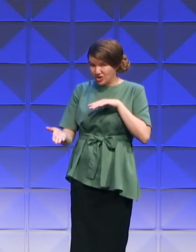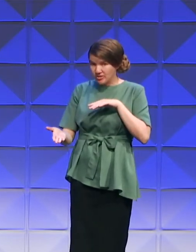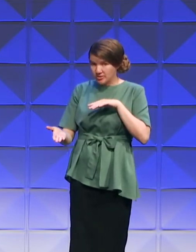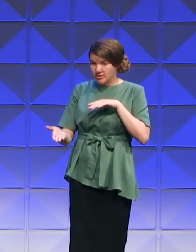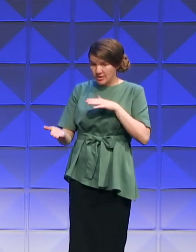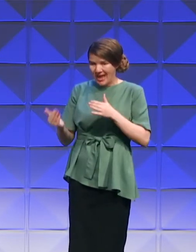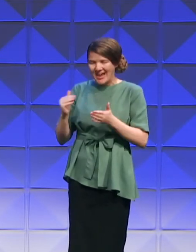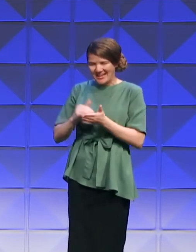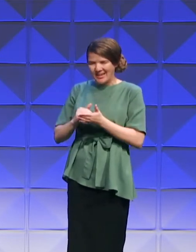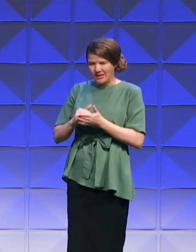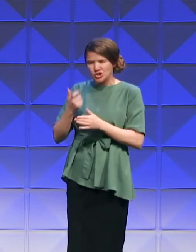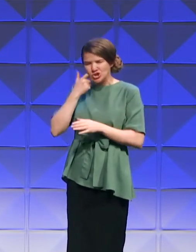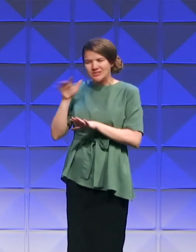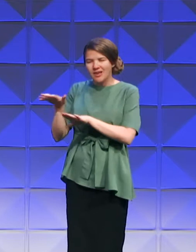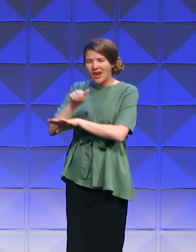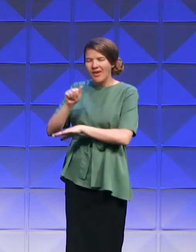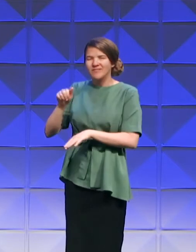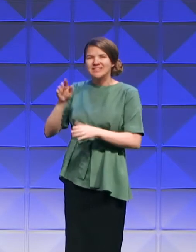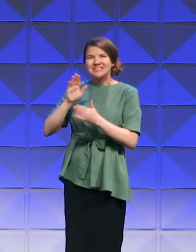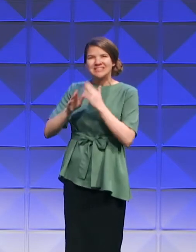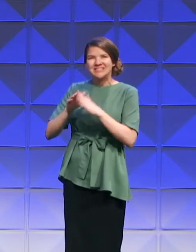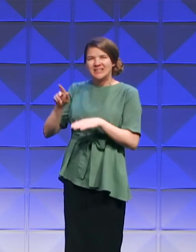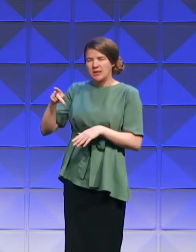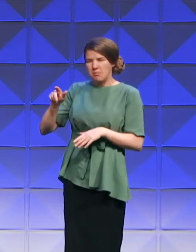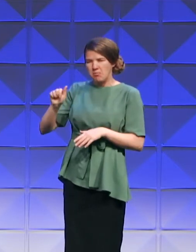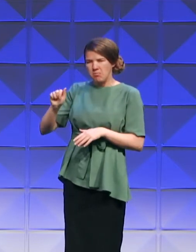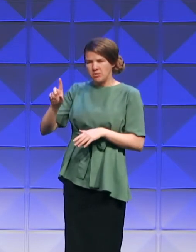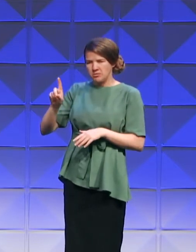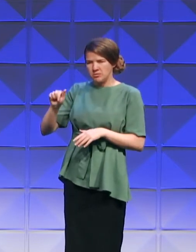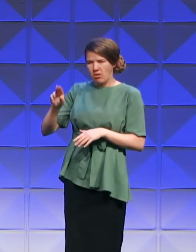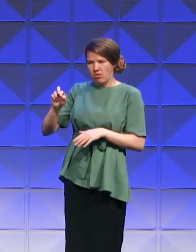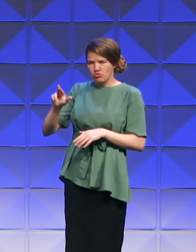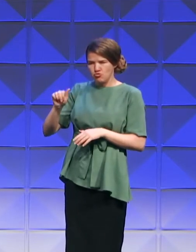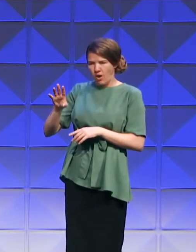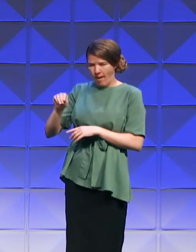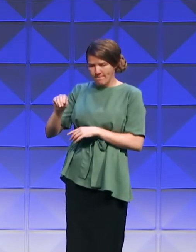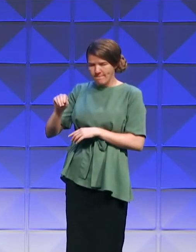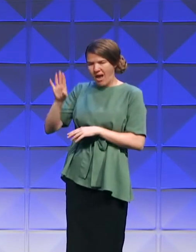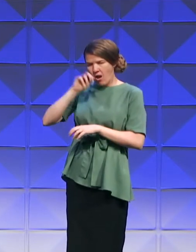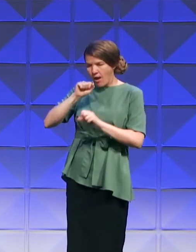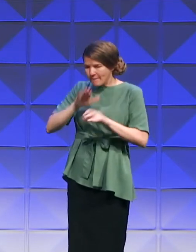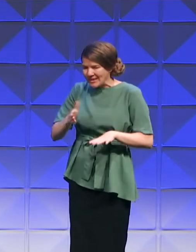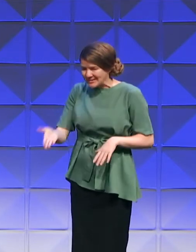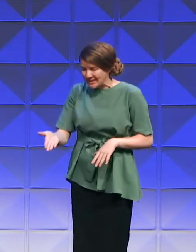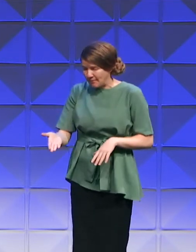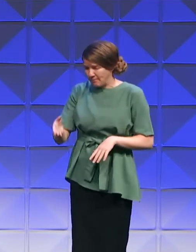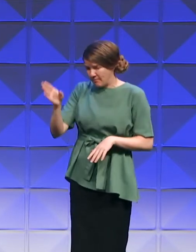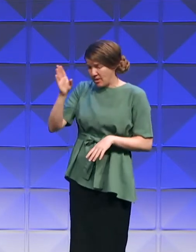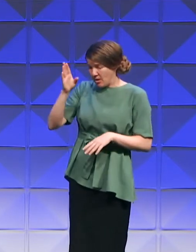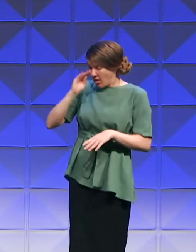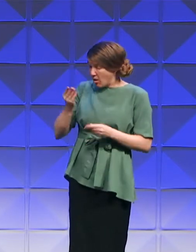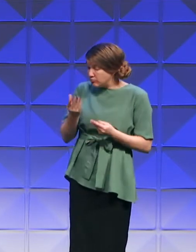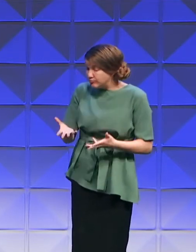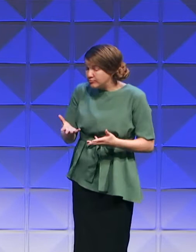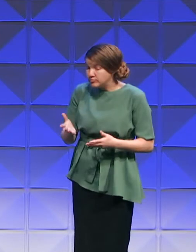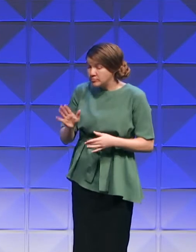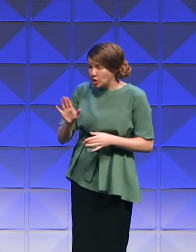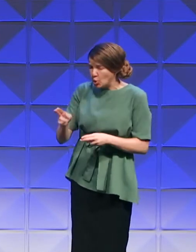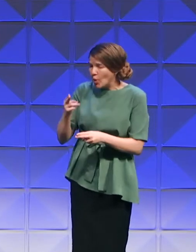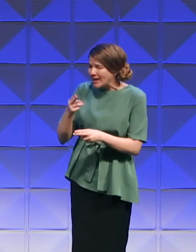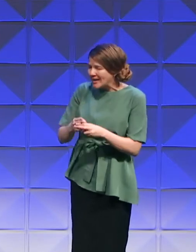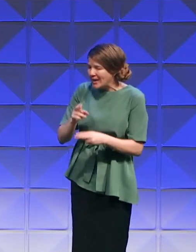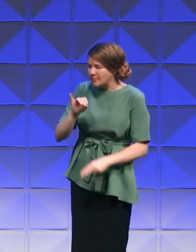Paddaneram, and blessed him. And God said unto him, Thy name is